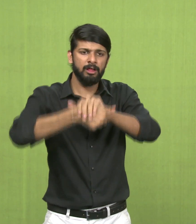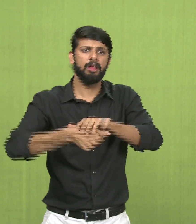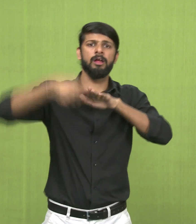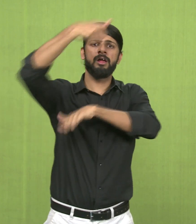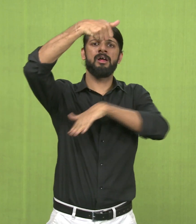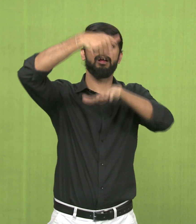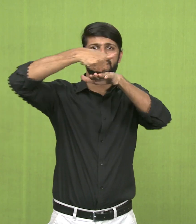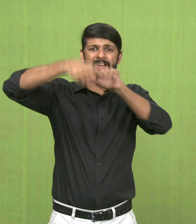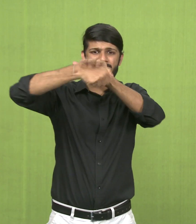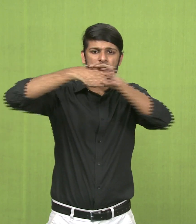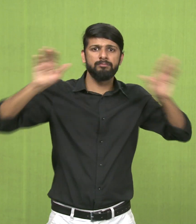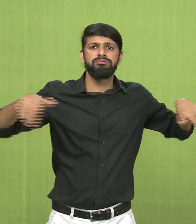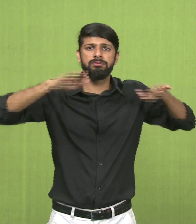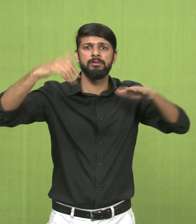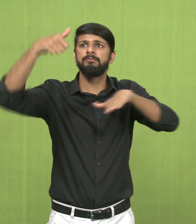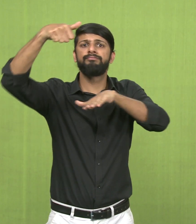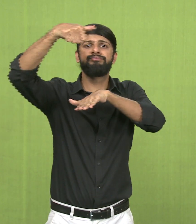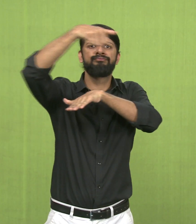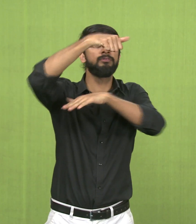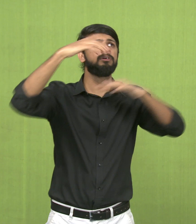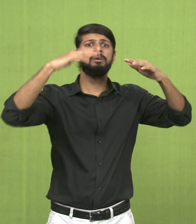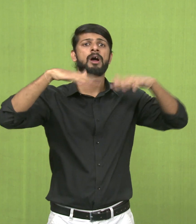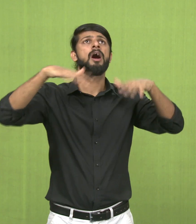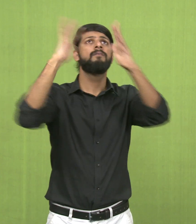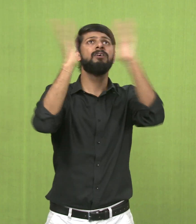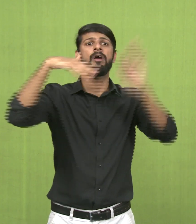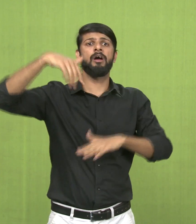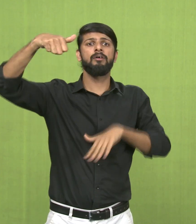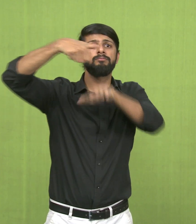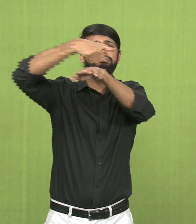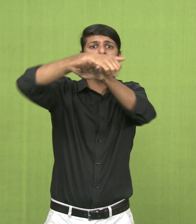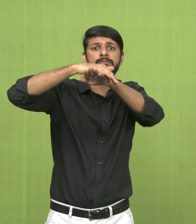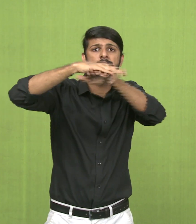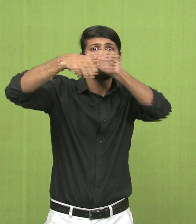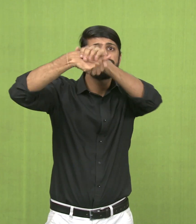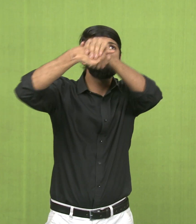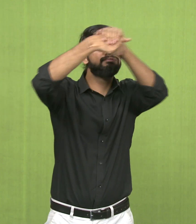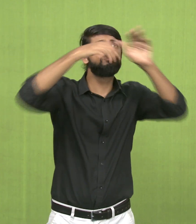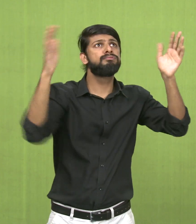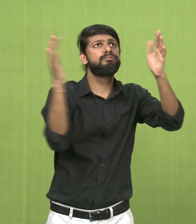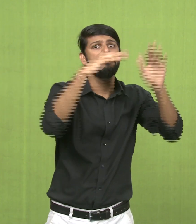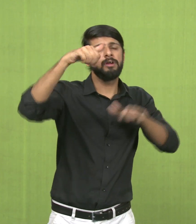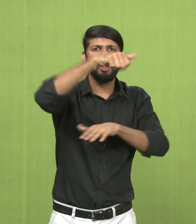living in water. But again, if you start showing the creature in air with wings,